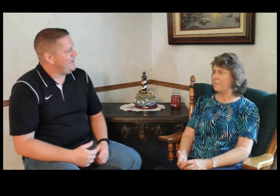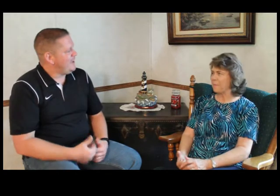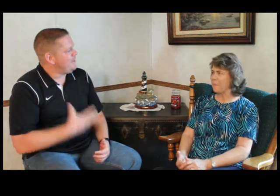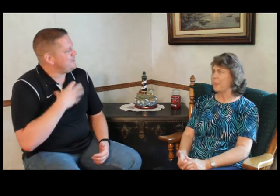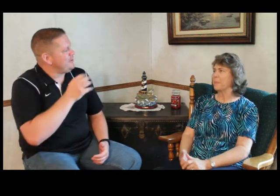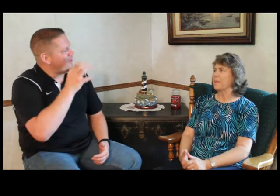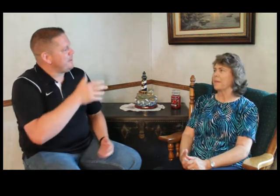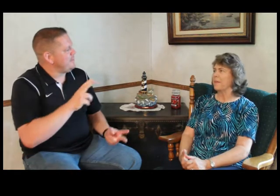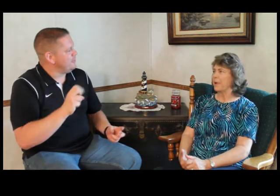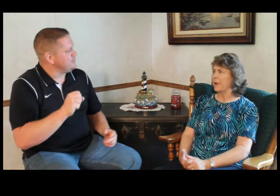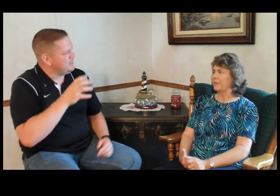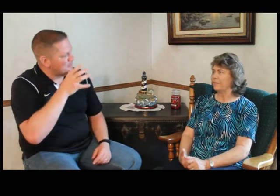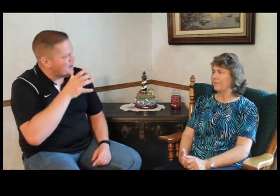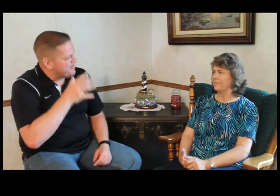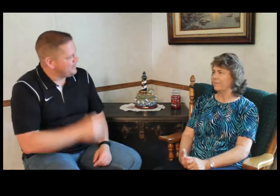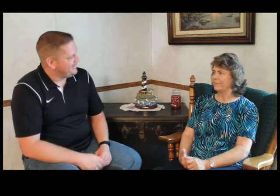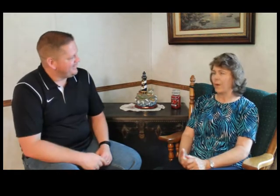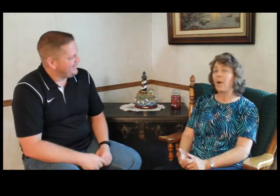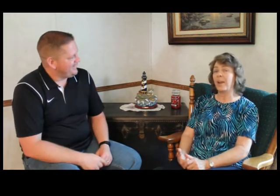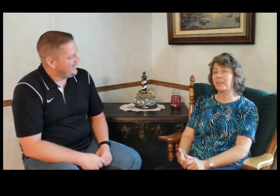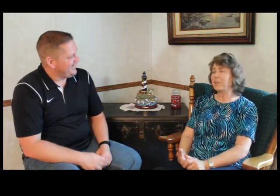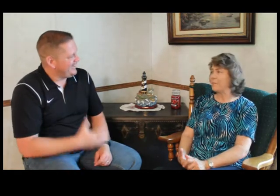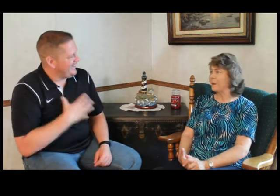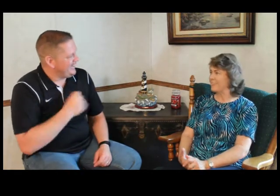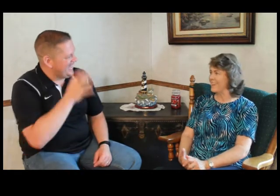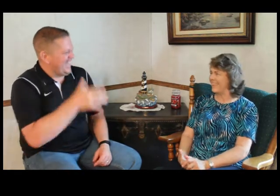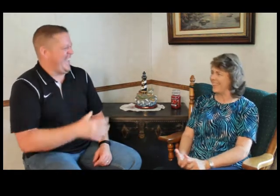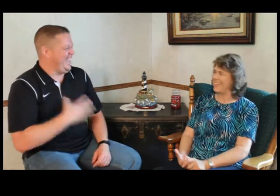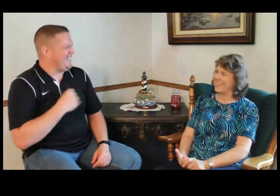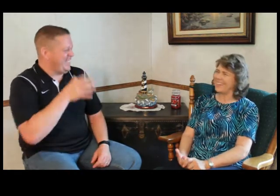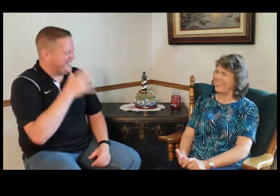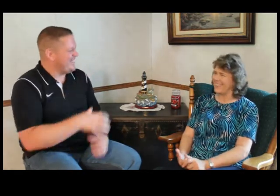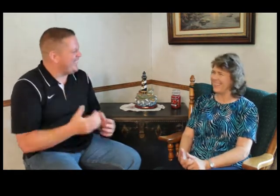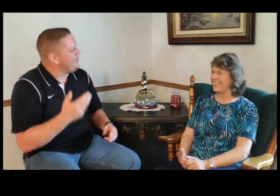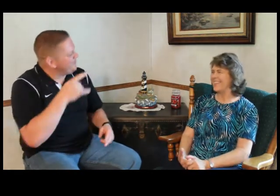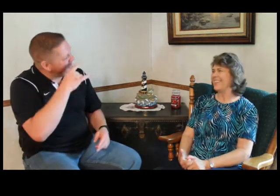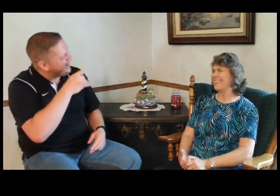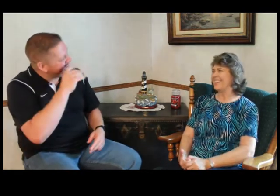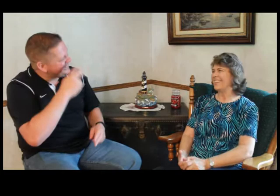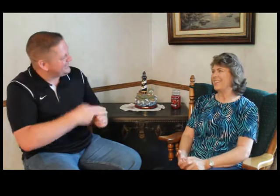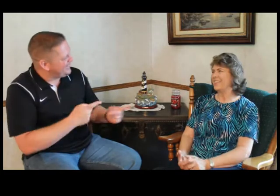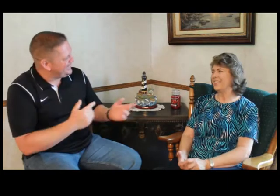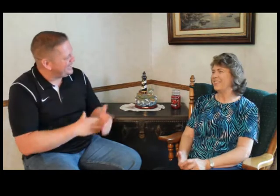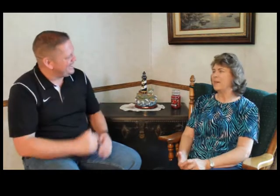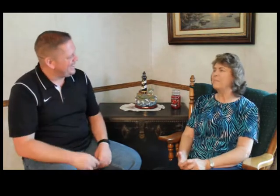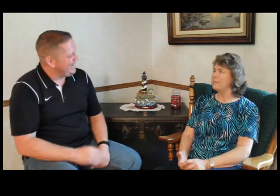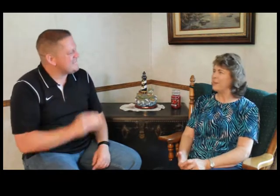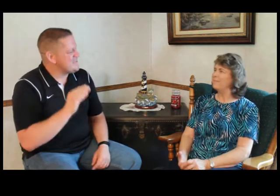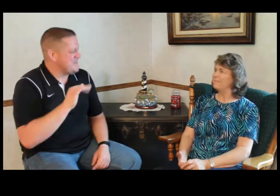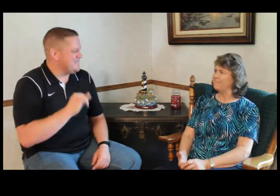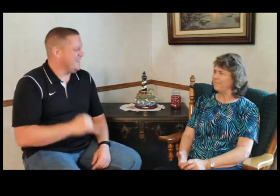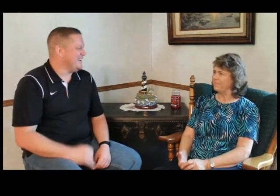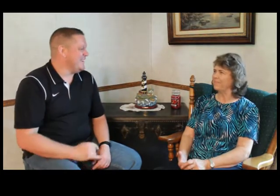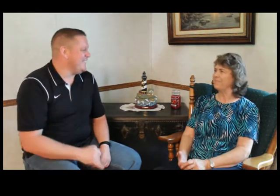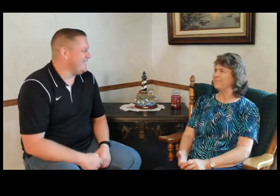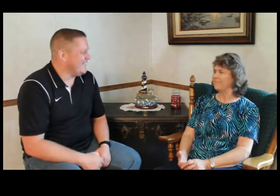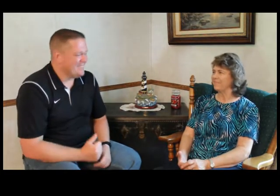How do you like being a grandma versus being a mom? Oh, I like the grandma. I like being the grandma. What do your grandkids call you again? Mimi. Mimi. Mimi. Amen.